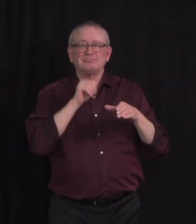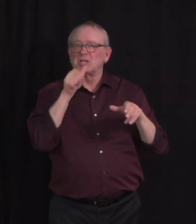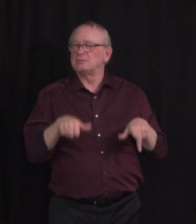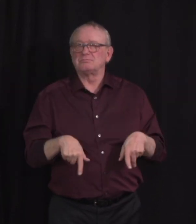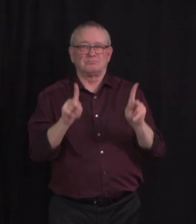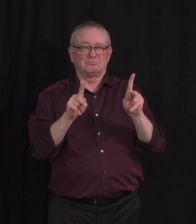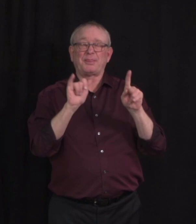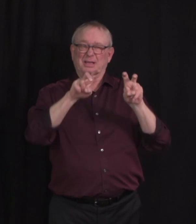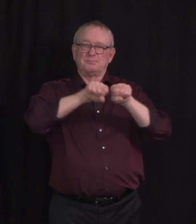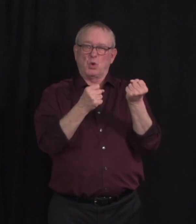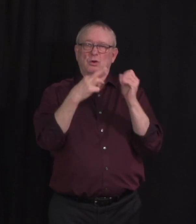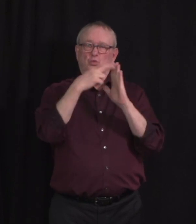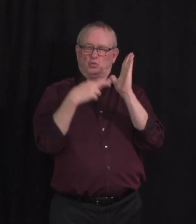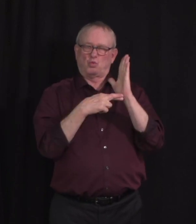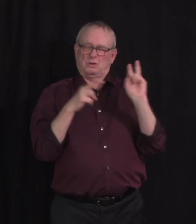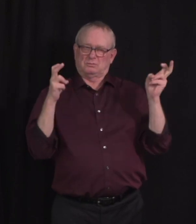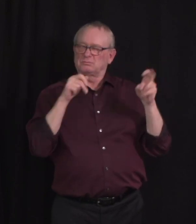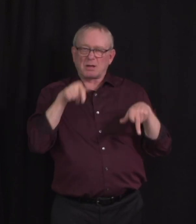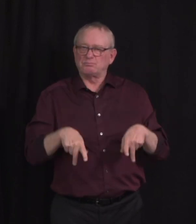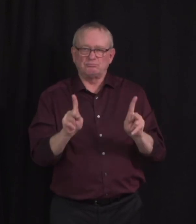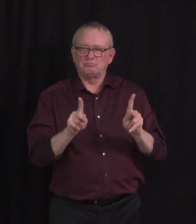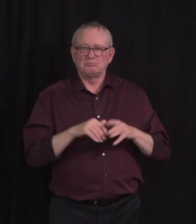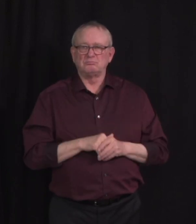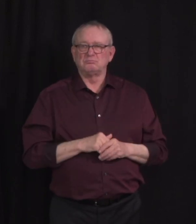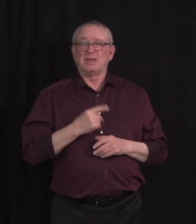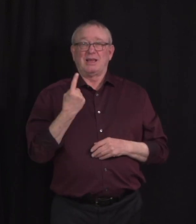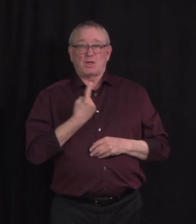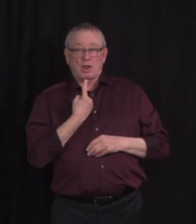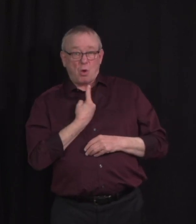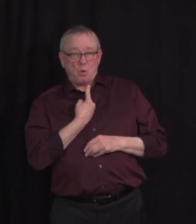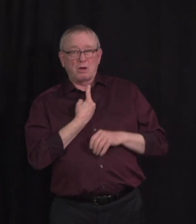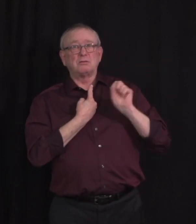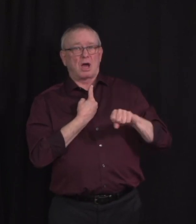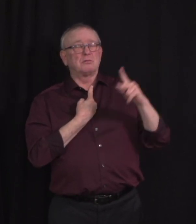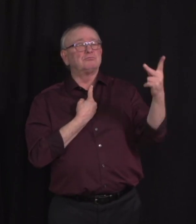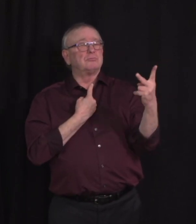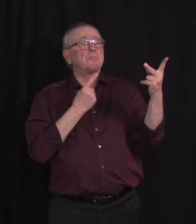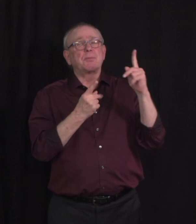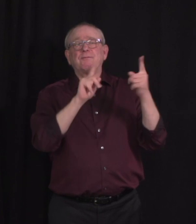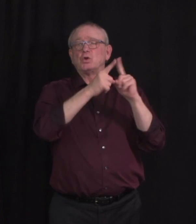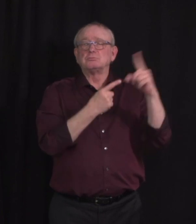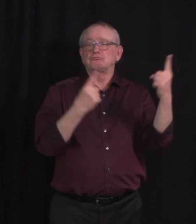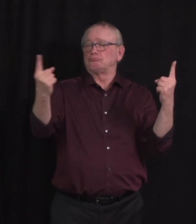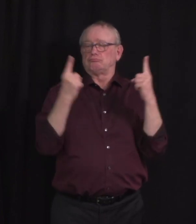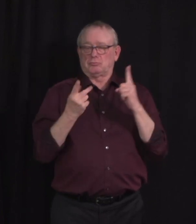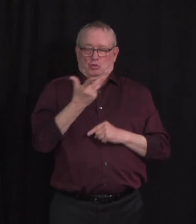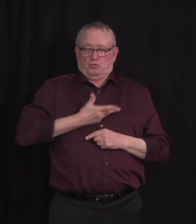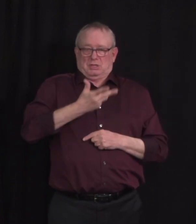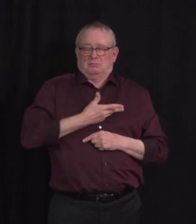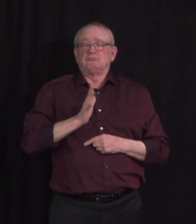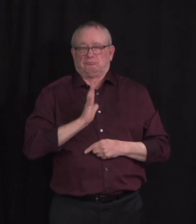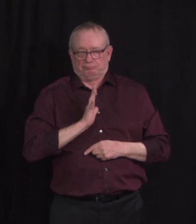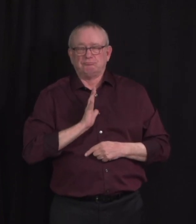If you live alone, only go with your two designated close contacts. I would also like to be clear that these rules apply